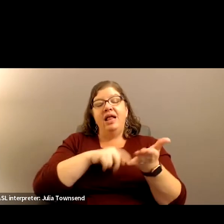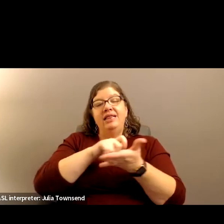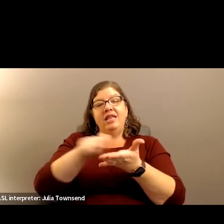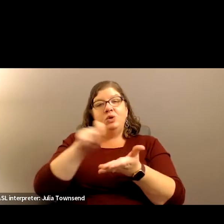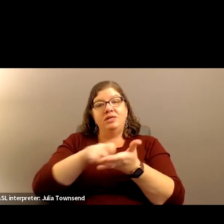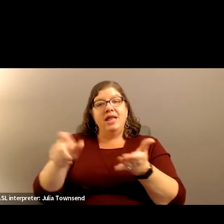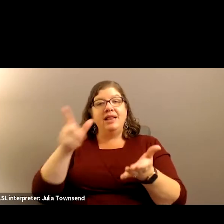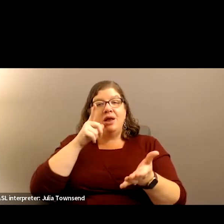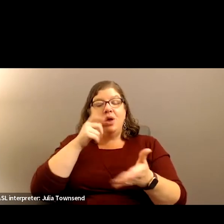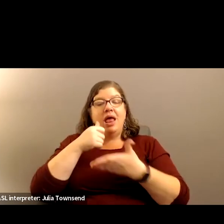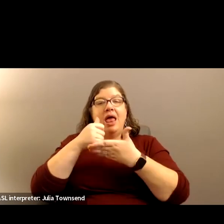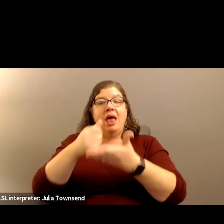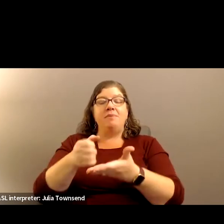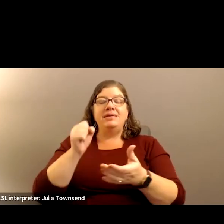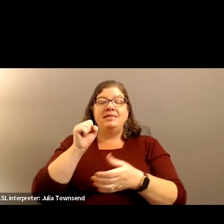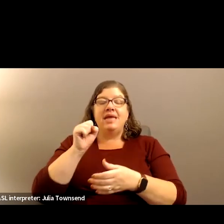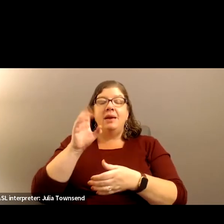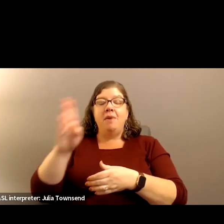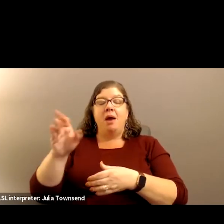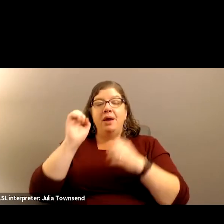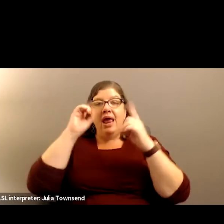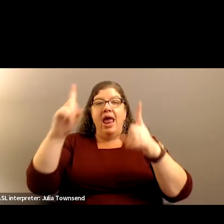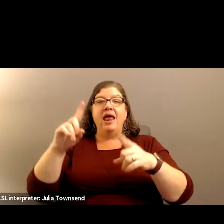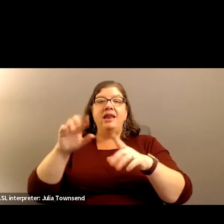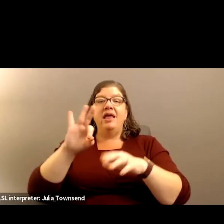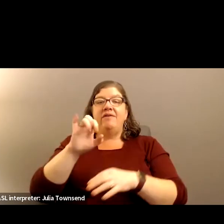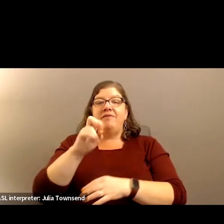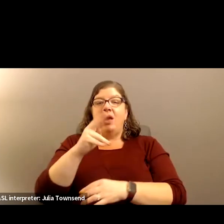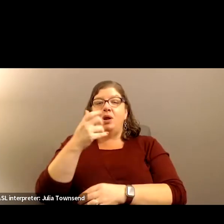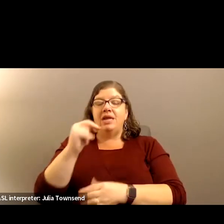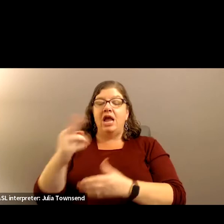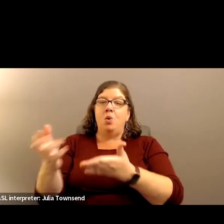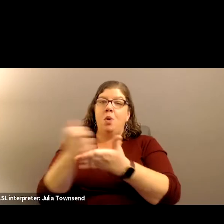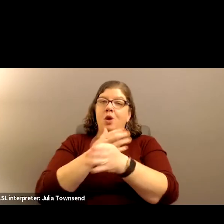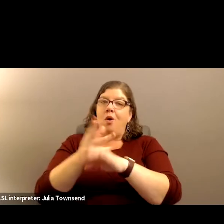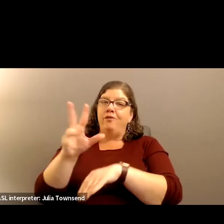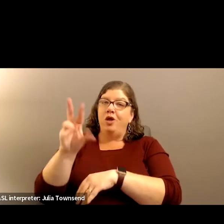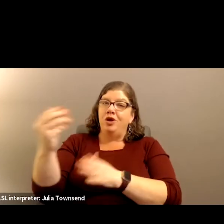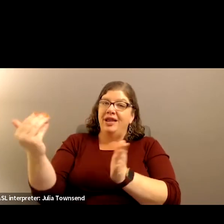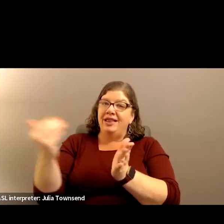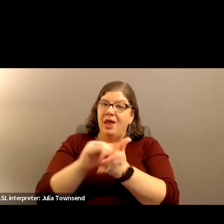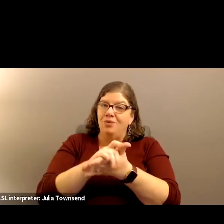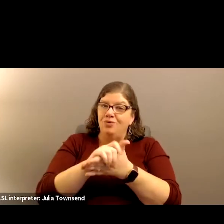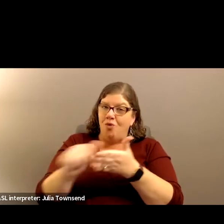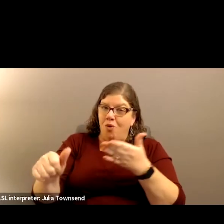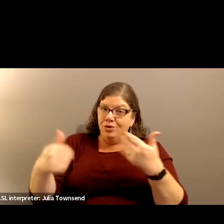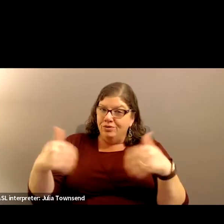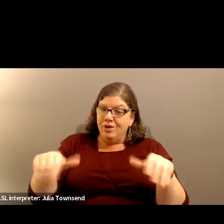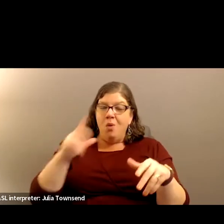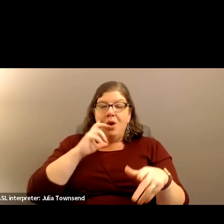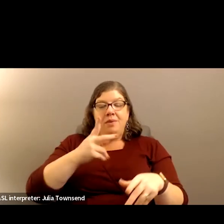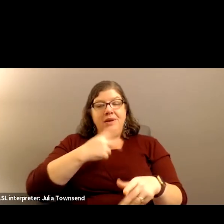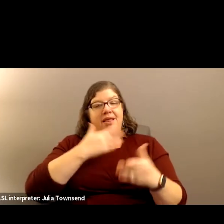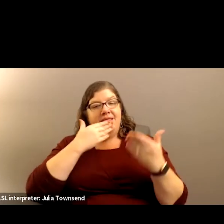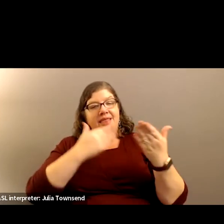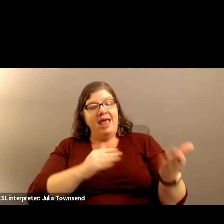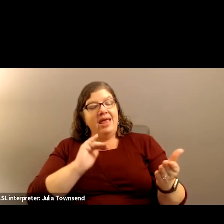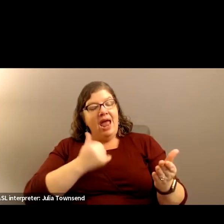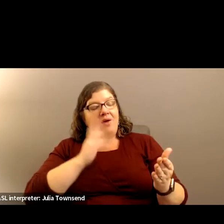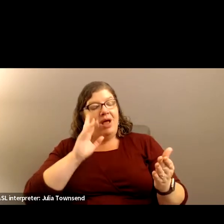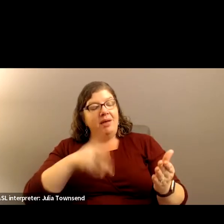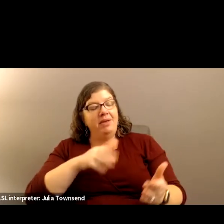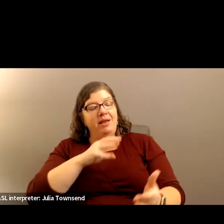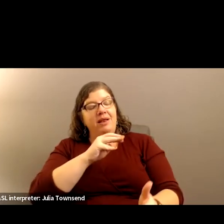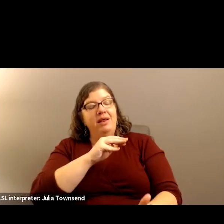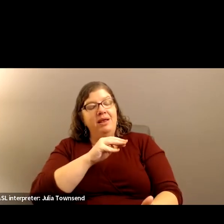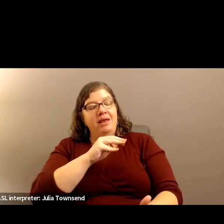to help Santa Barbara Ed Foundation raise over $30,000. But I want to personally thank our very own Vice President,